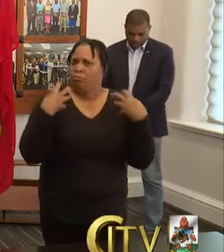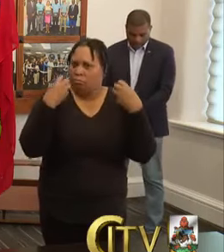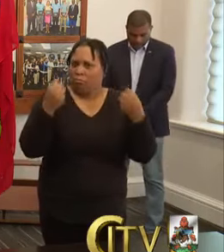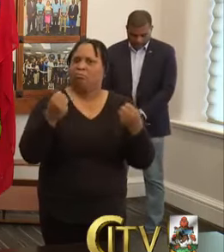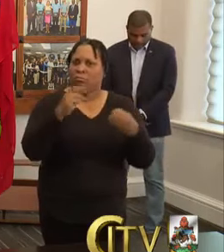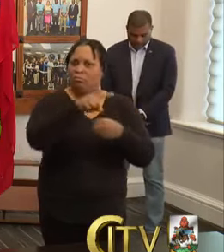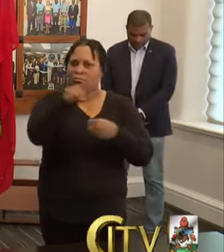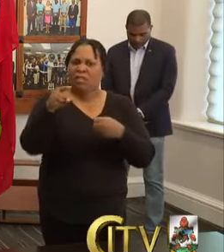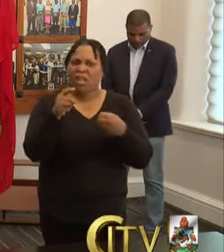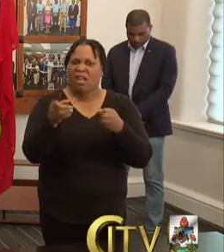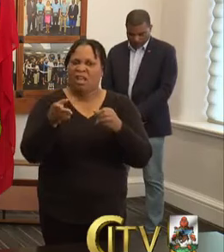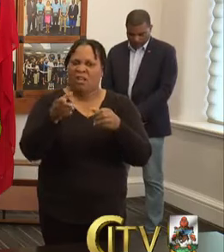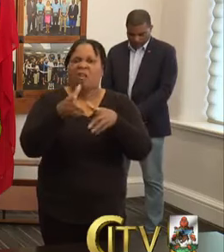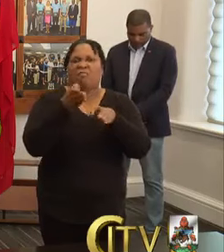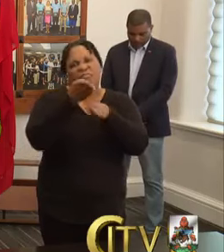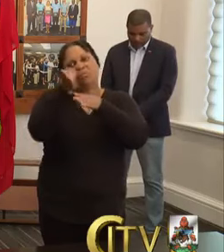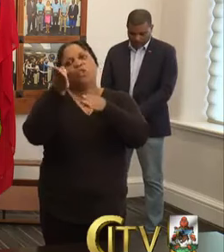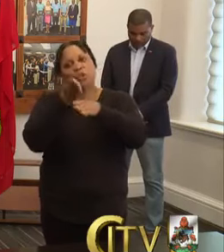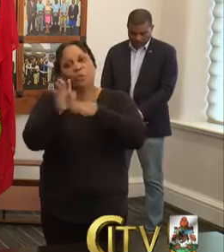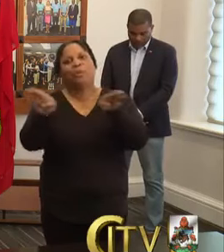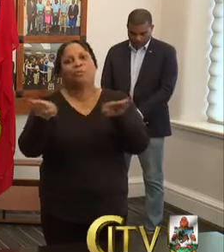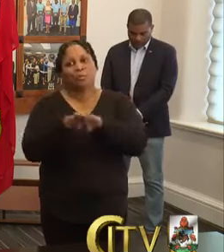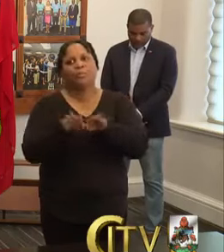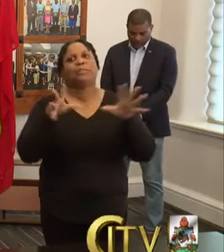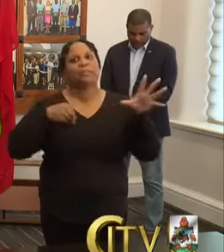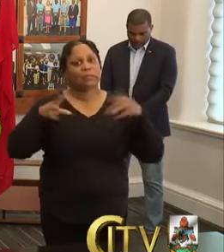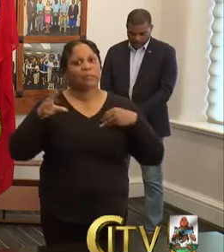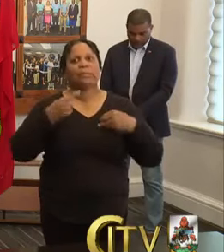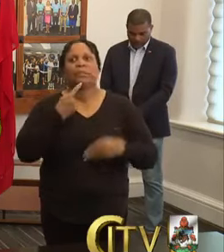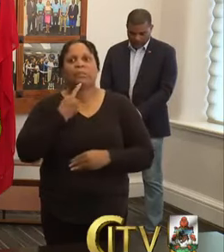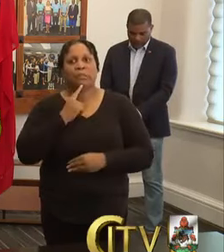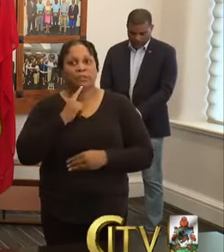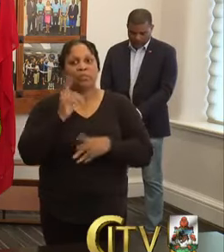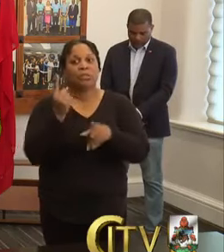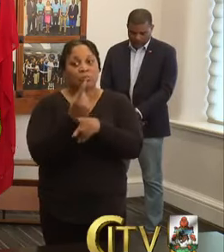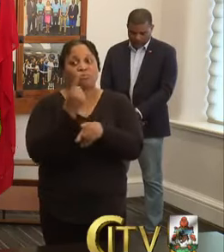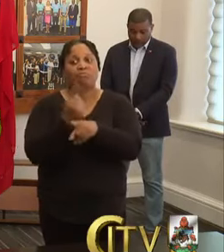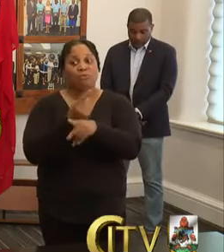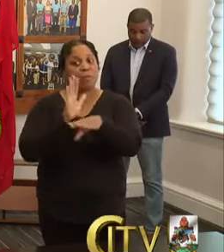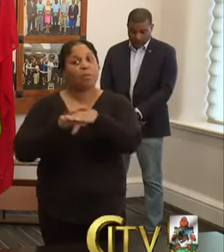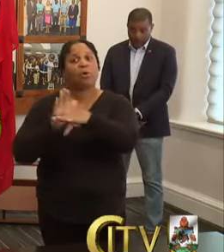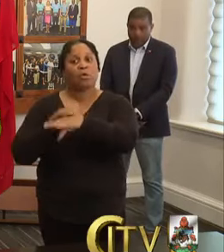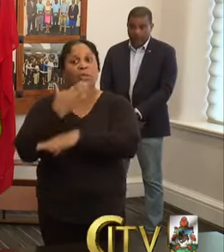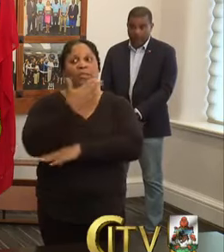the vast majority of review teams are taking this seriously and taking the proper precautions. Thank you.